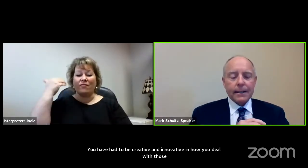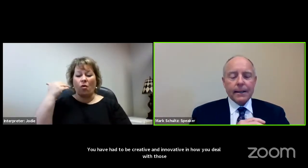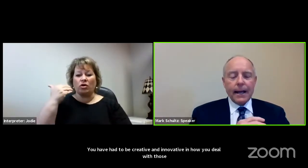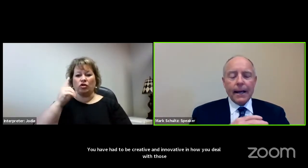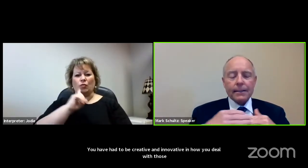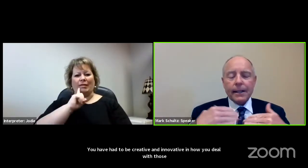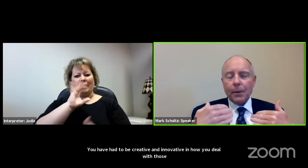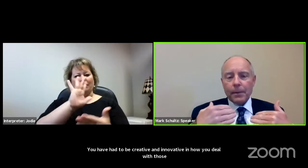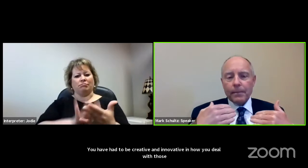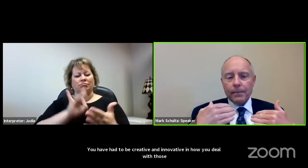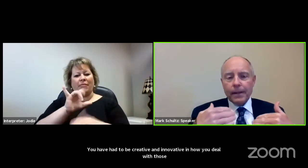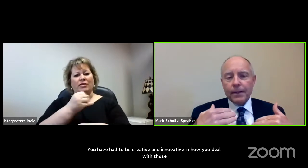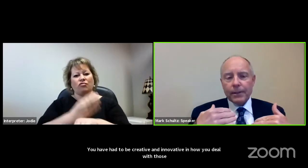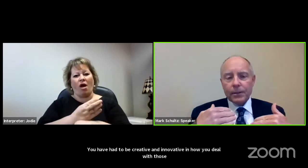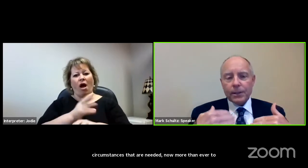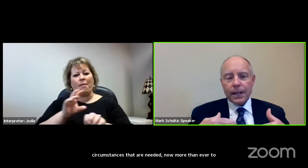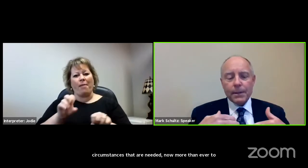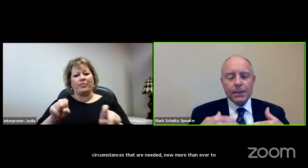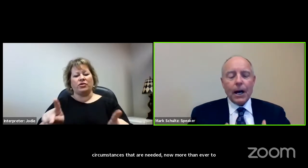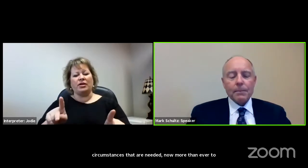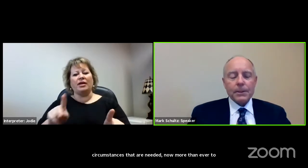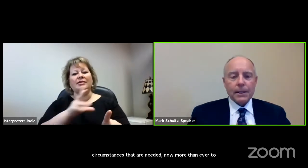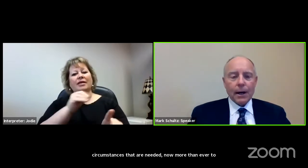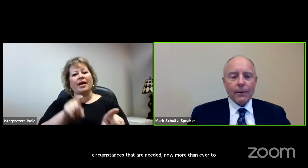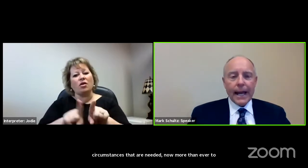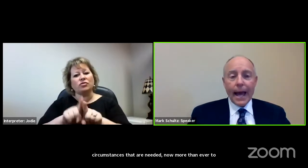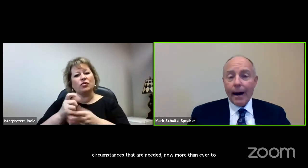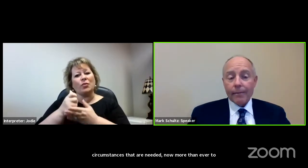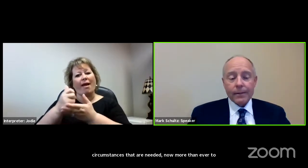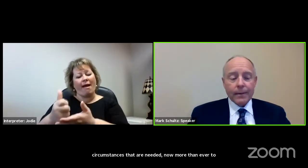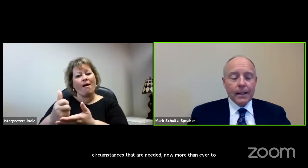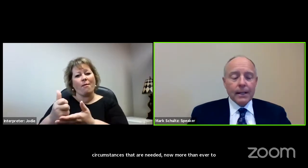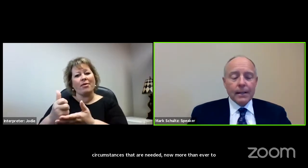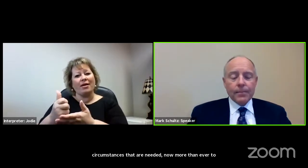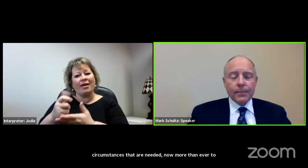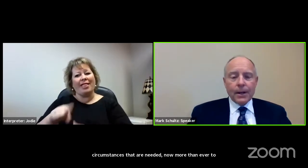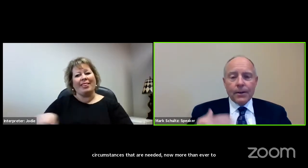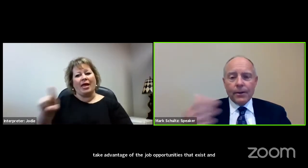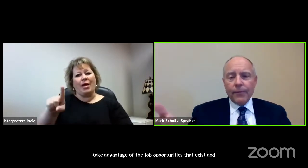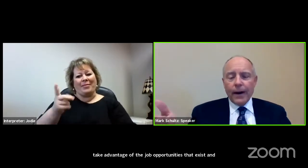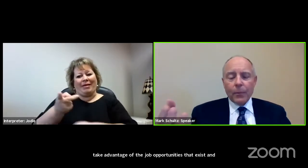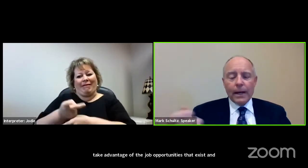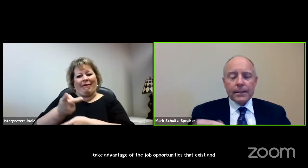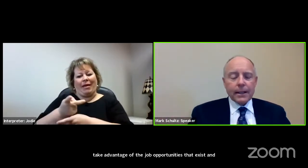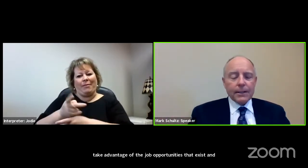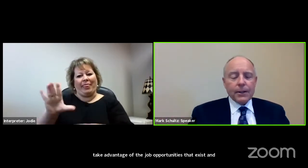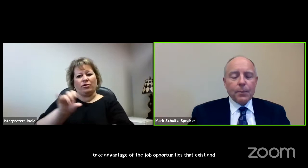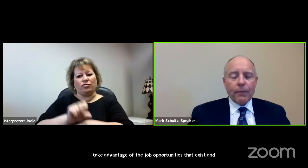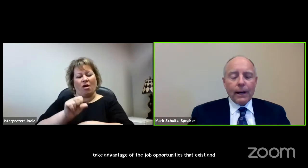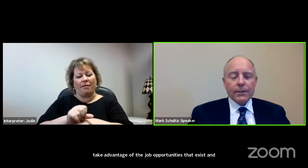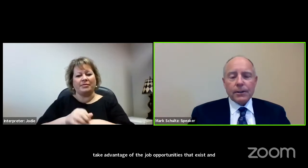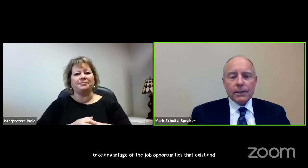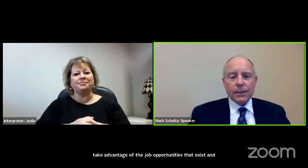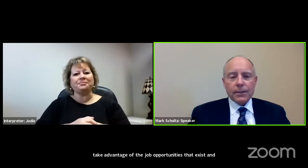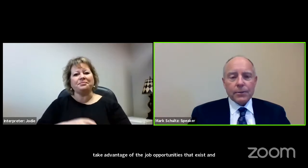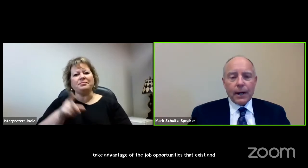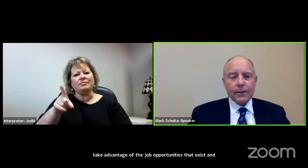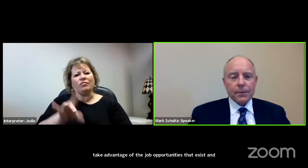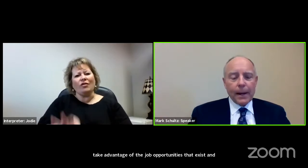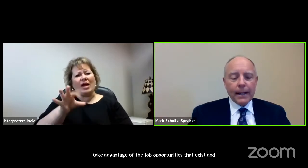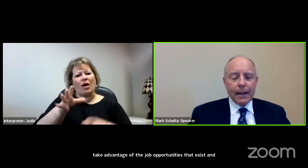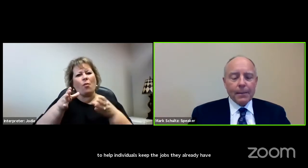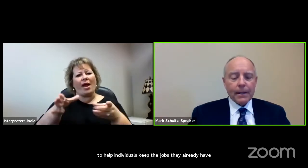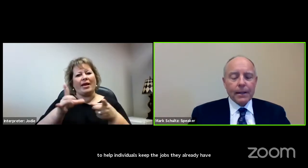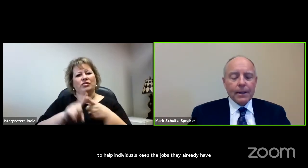exist and to help individuals keep the jobs that they already have. You've found ways to continue providing services